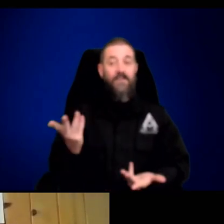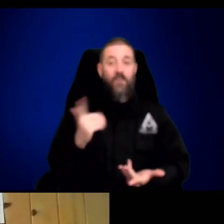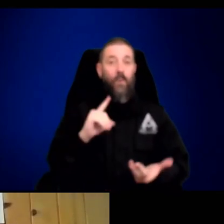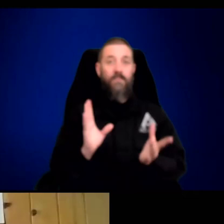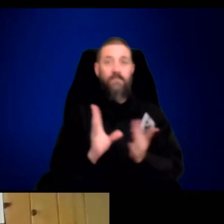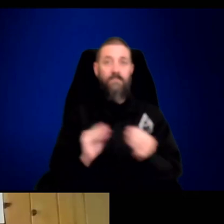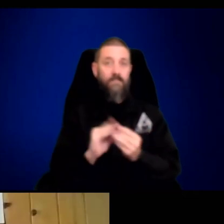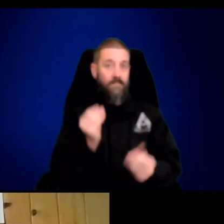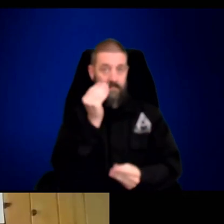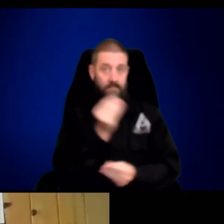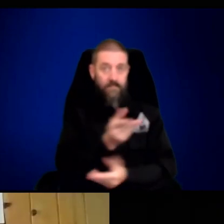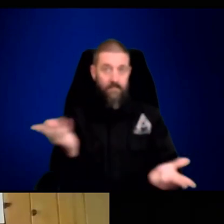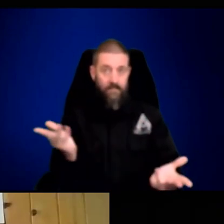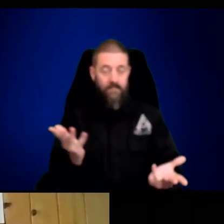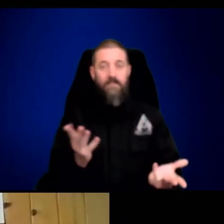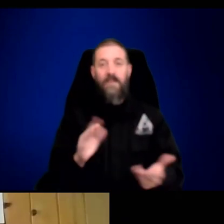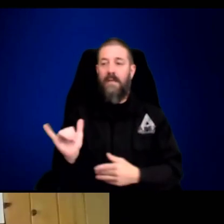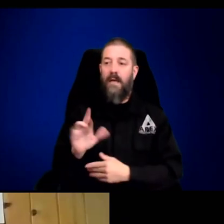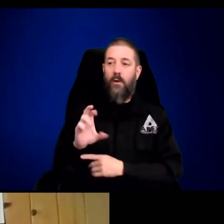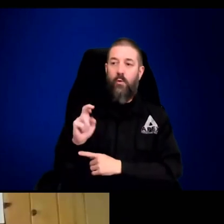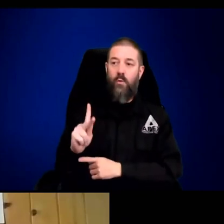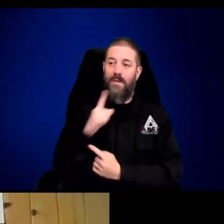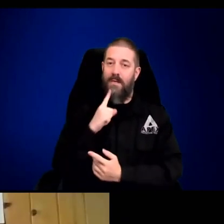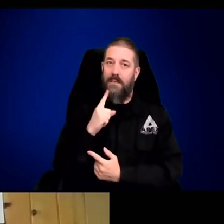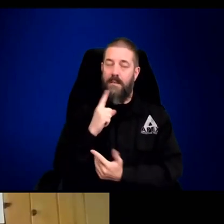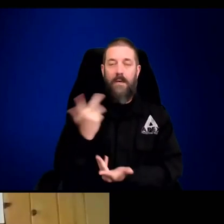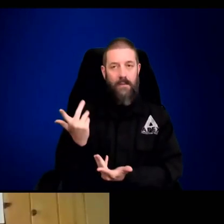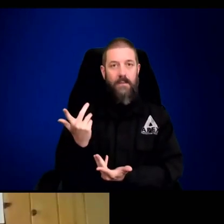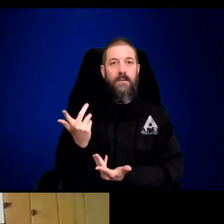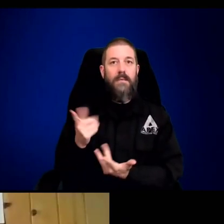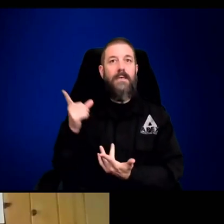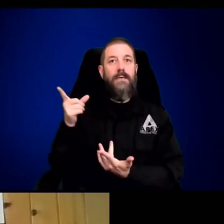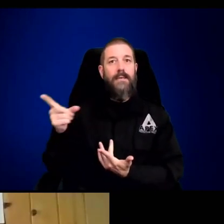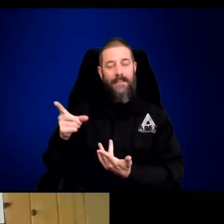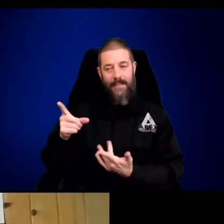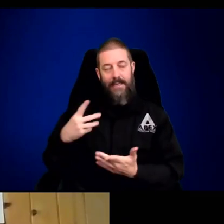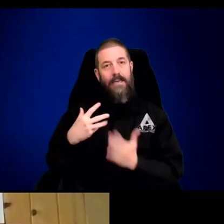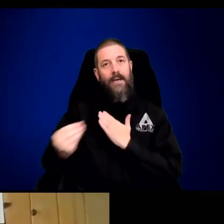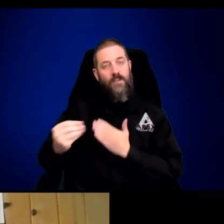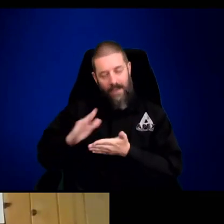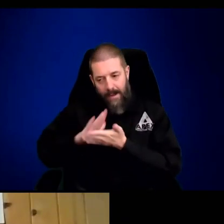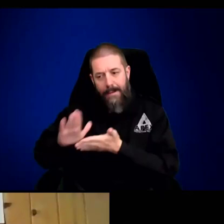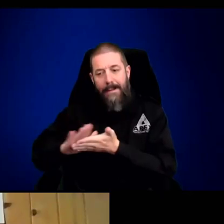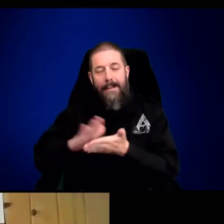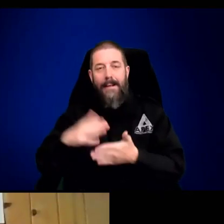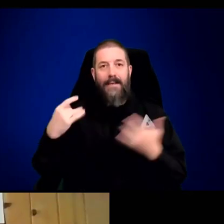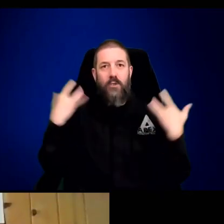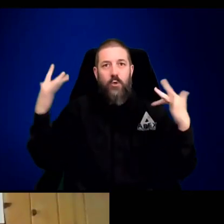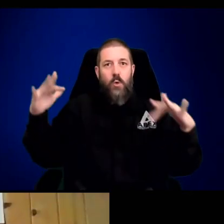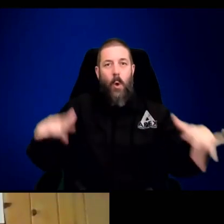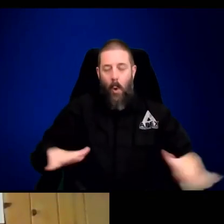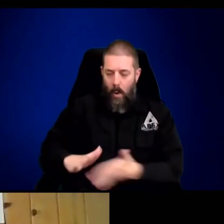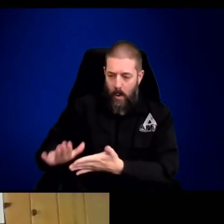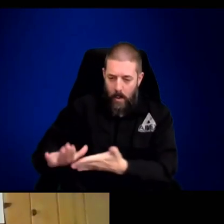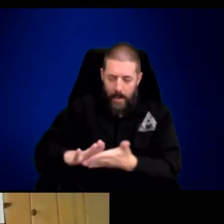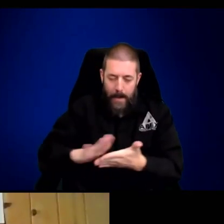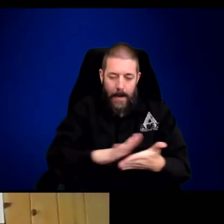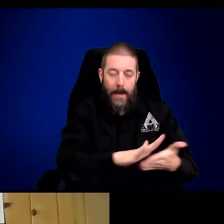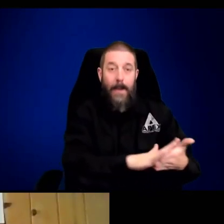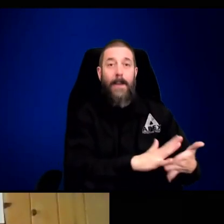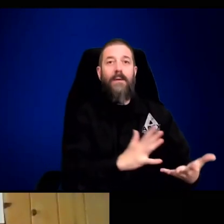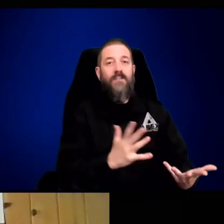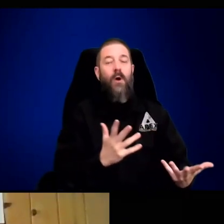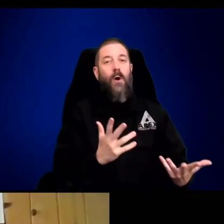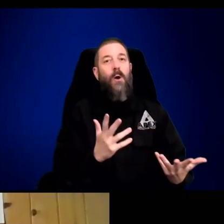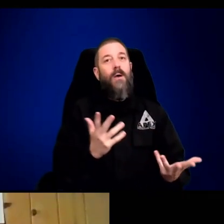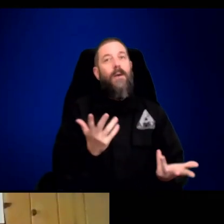Hey. So I just want a quick word for everybody. Like Rick said, he's brushing his satellite off the snow off his